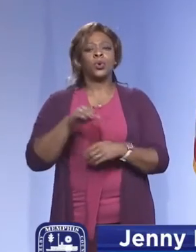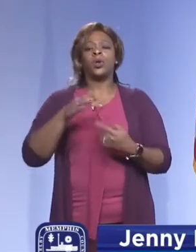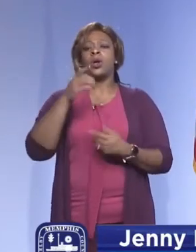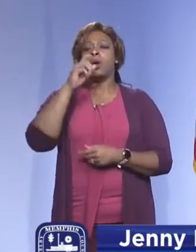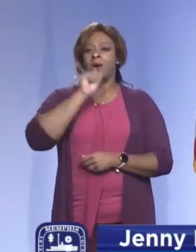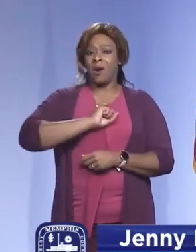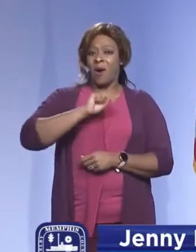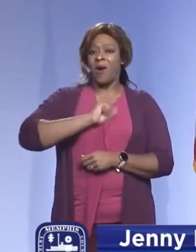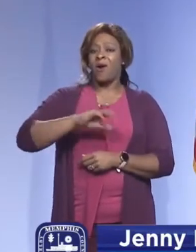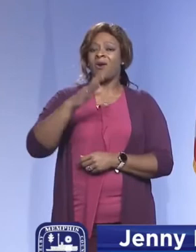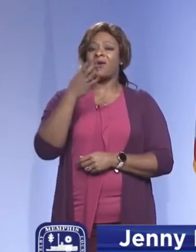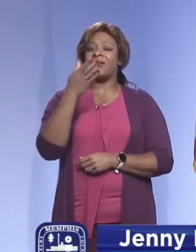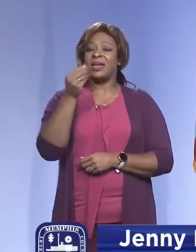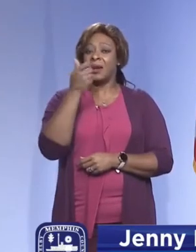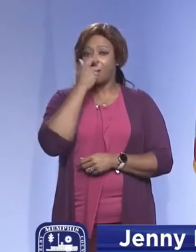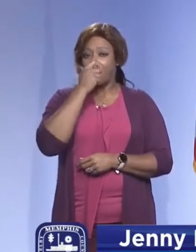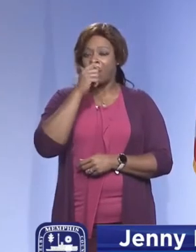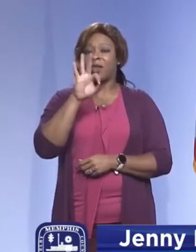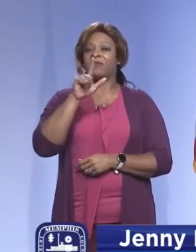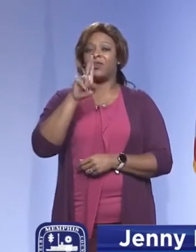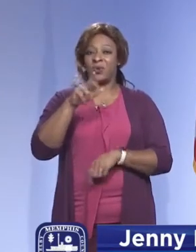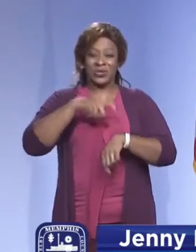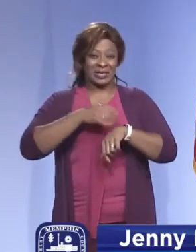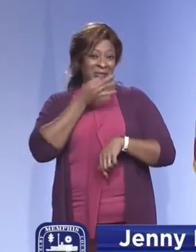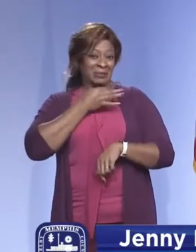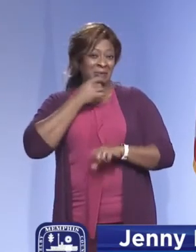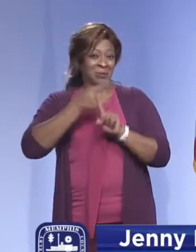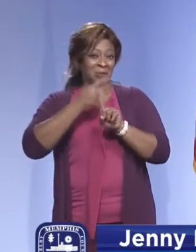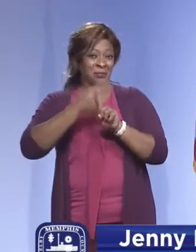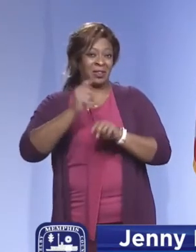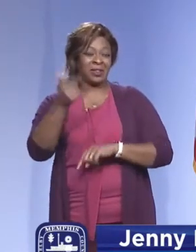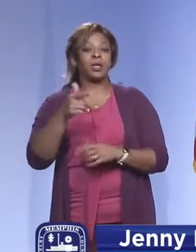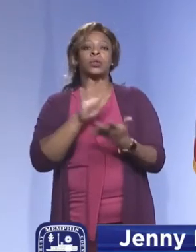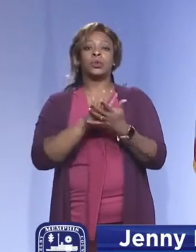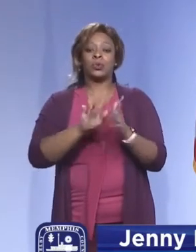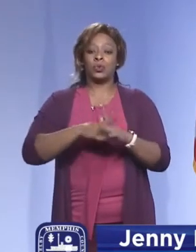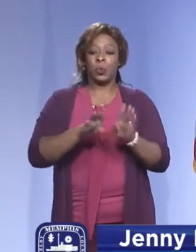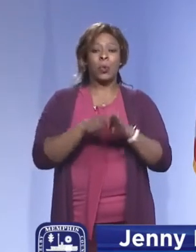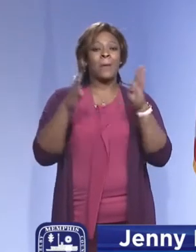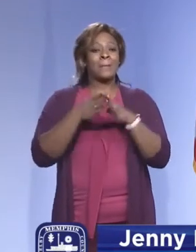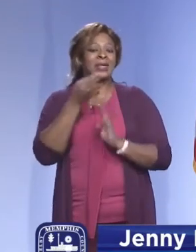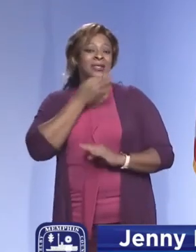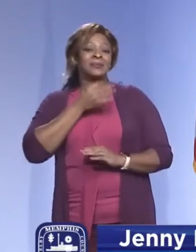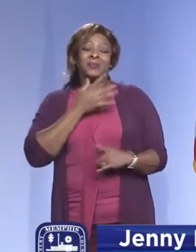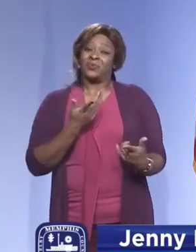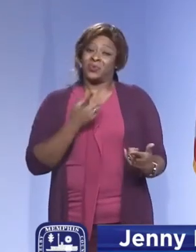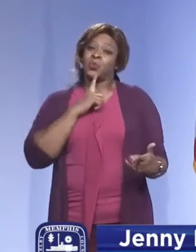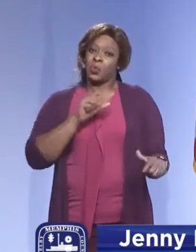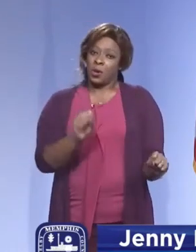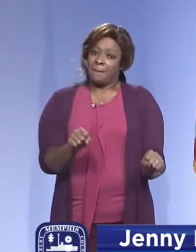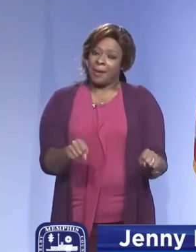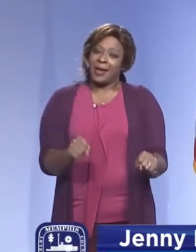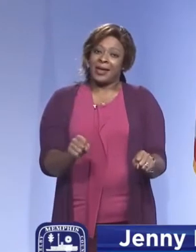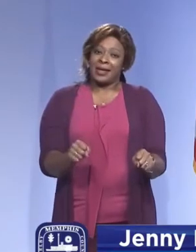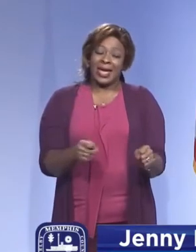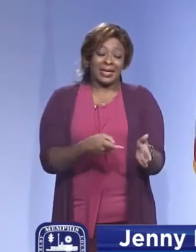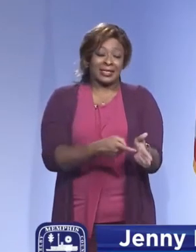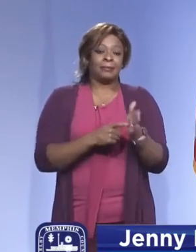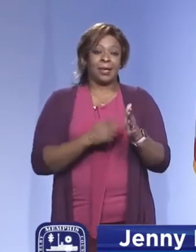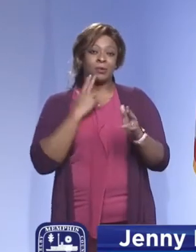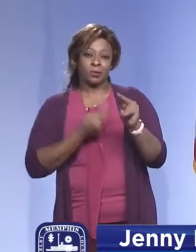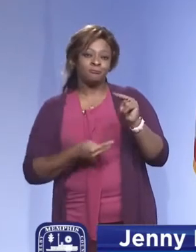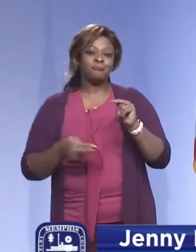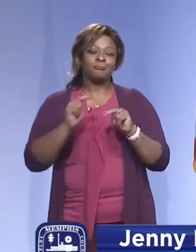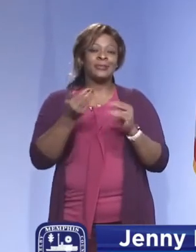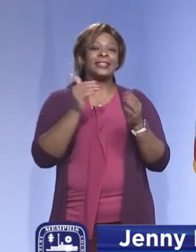flu season is just a couple of months away and, of course, schools starting back in session. It is possible that demand will increase